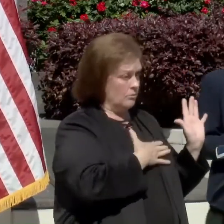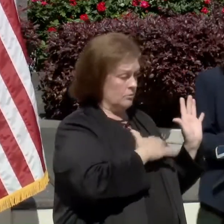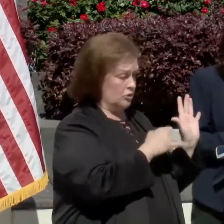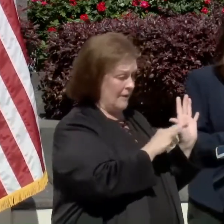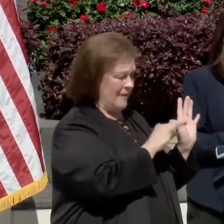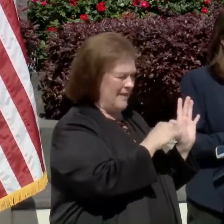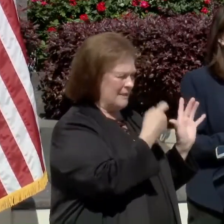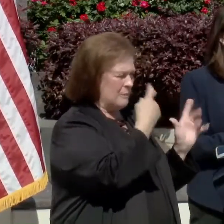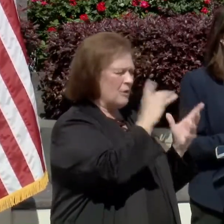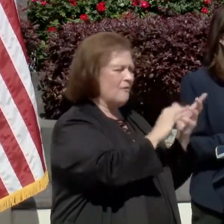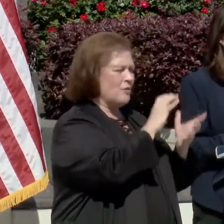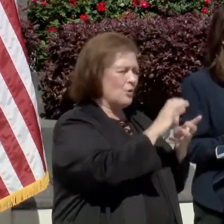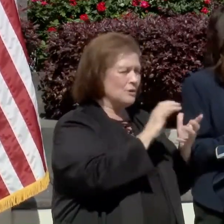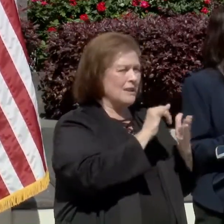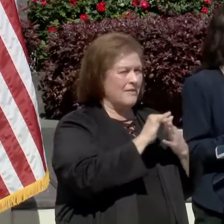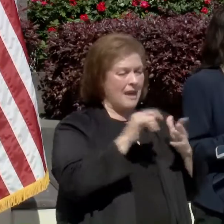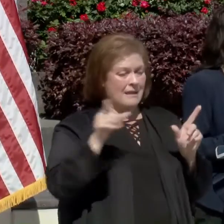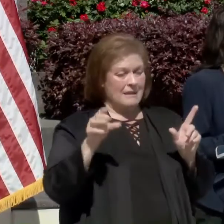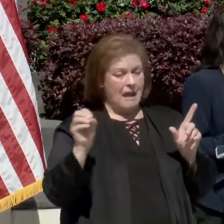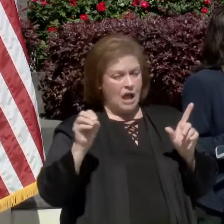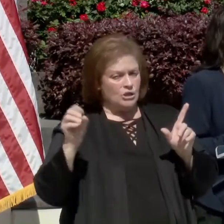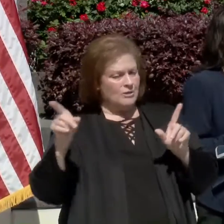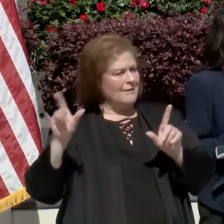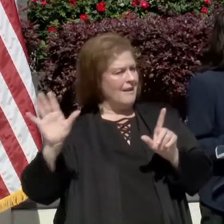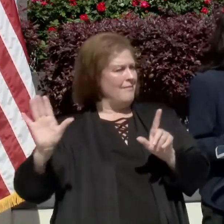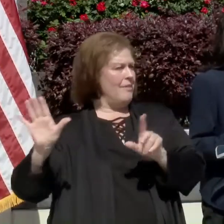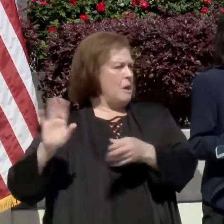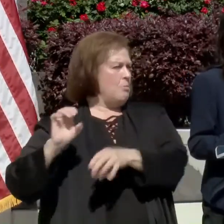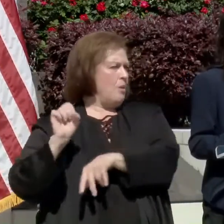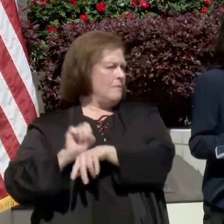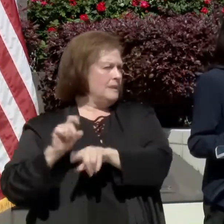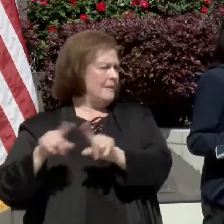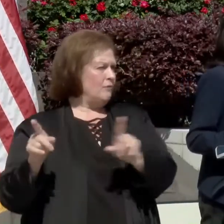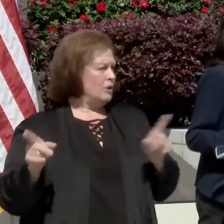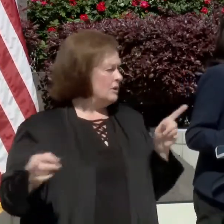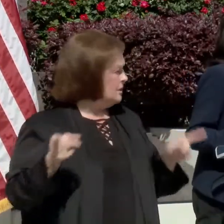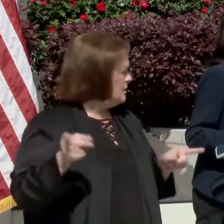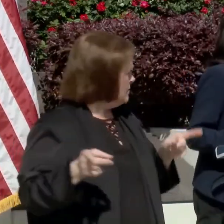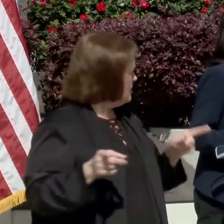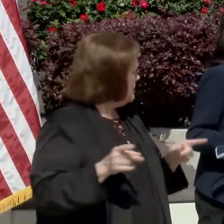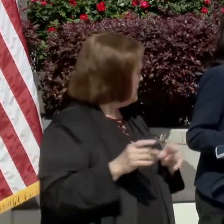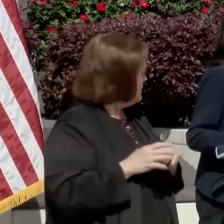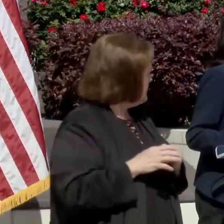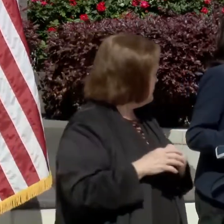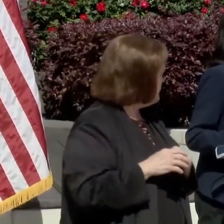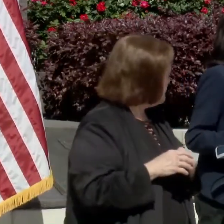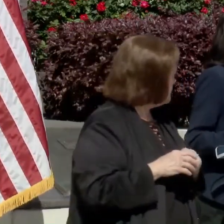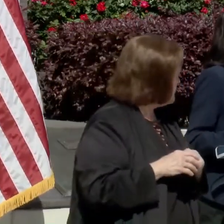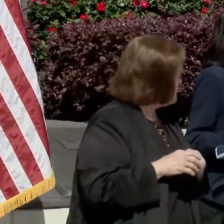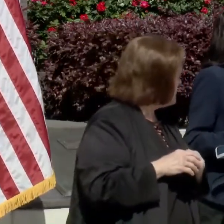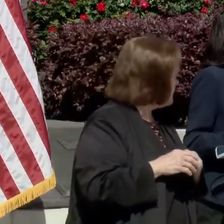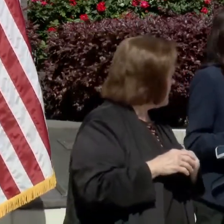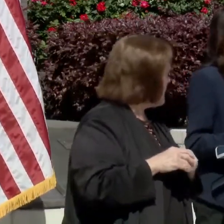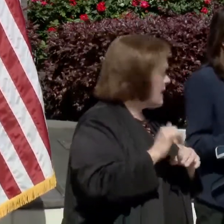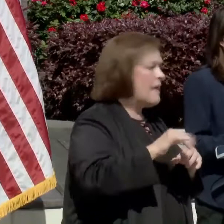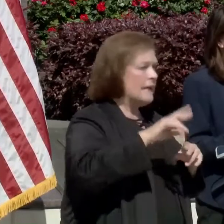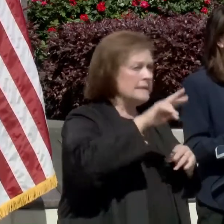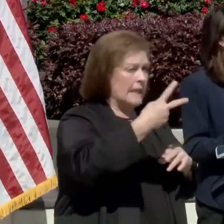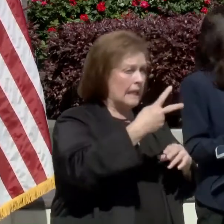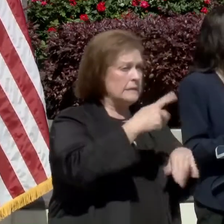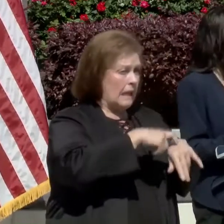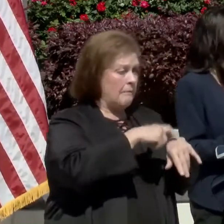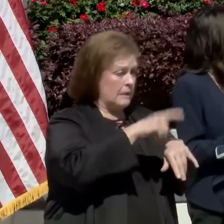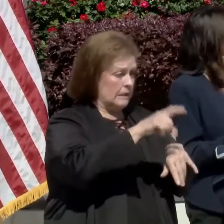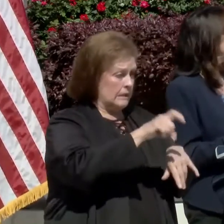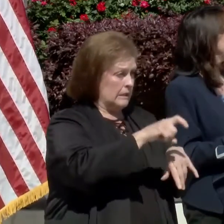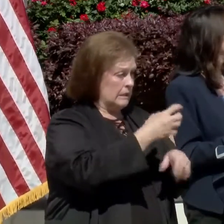it's a little confusing. And Oshner pushes out that next appointment to them. And them the second dose is there. And